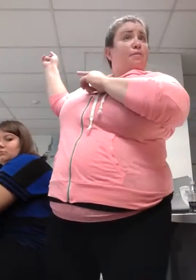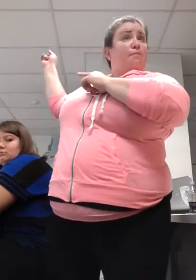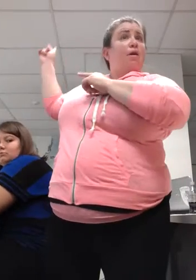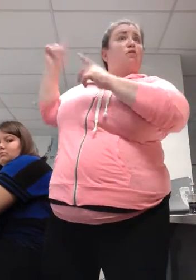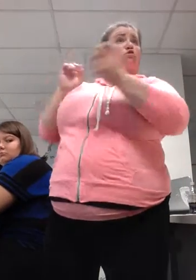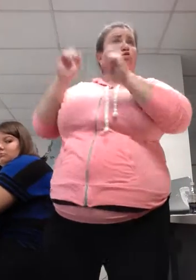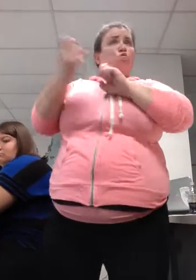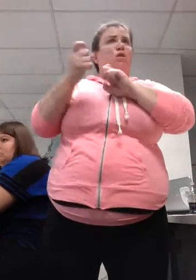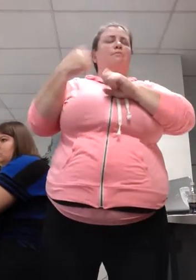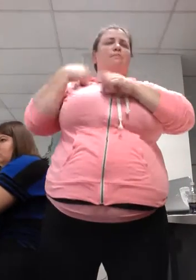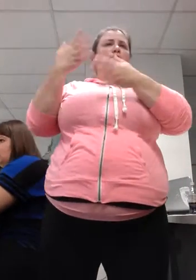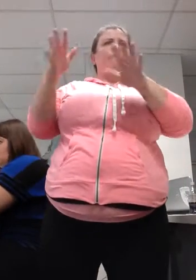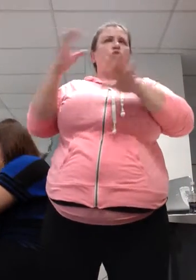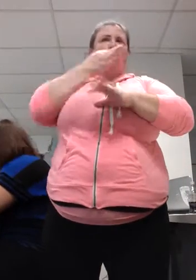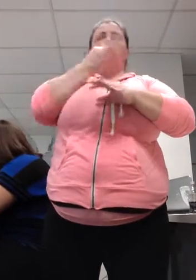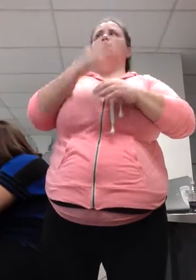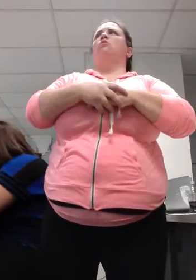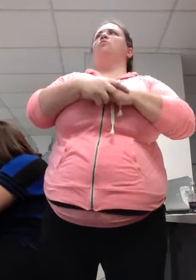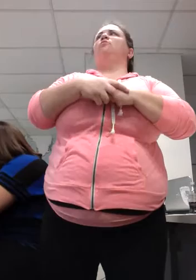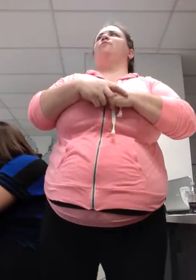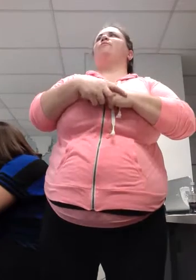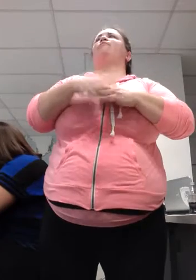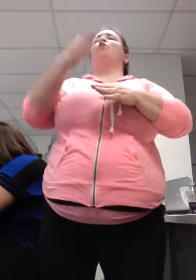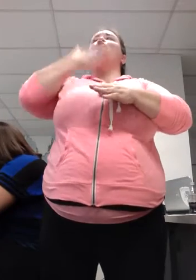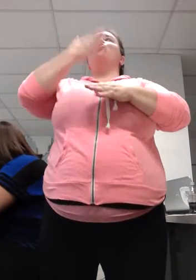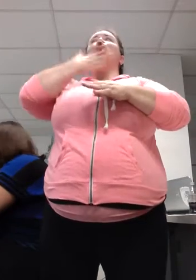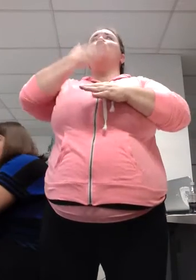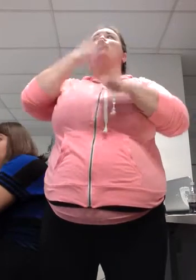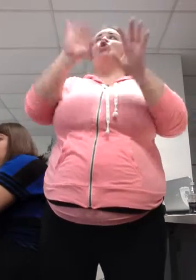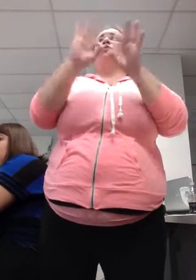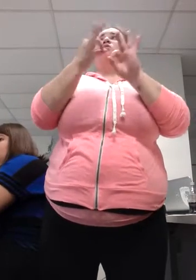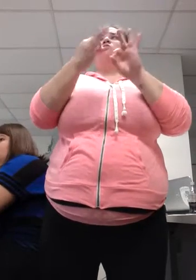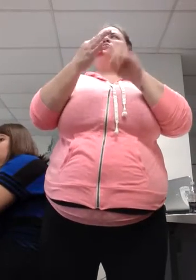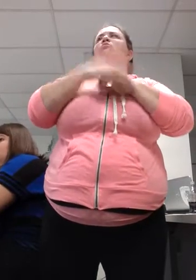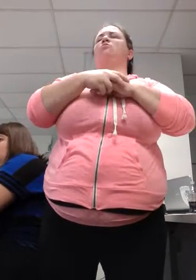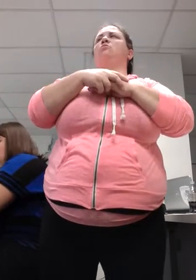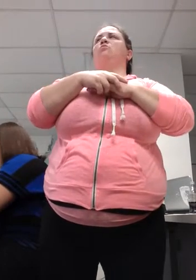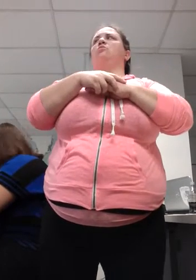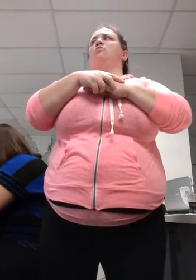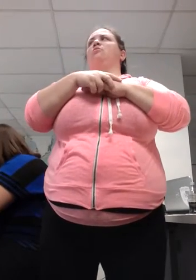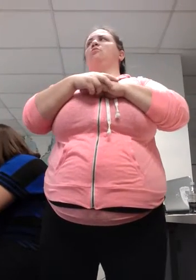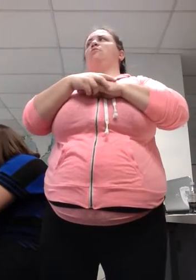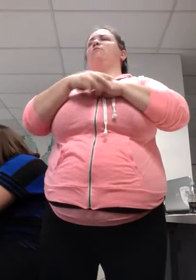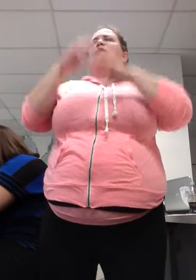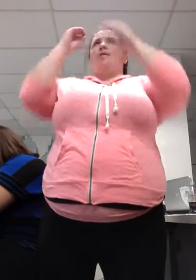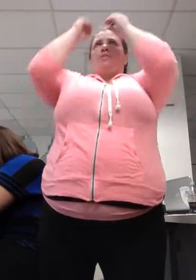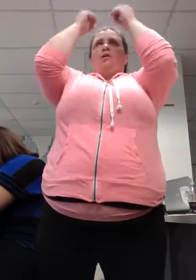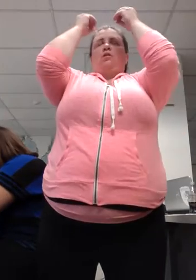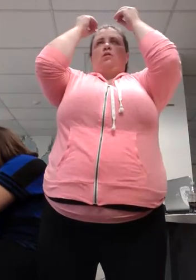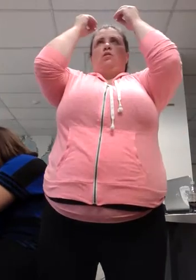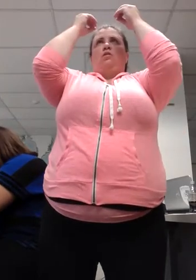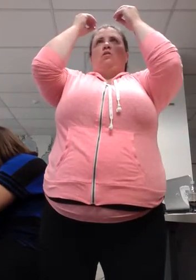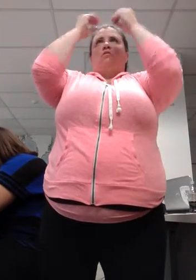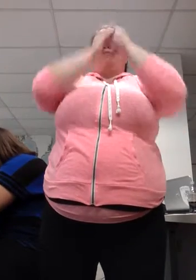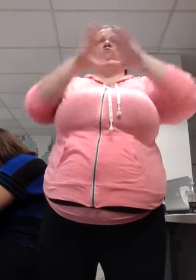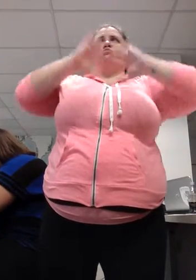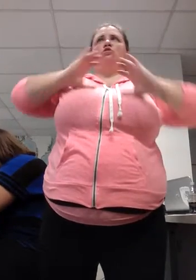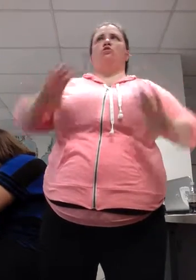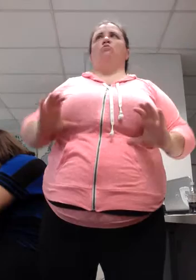Cultural adjustments. Good, good interpreters will always think about their consumer. These